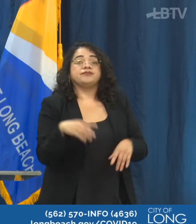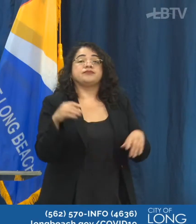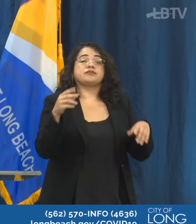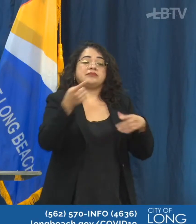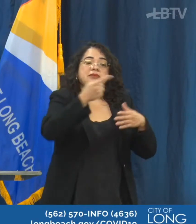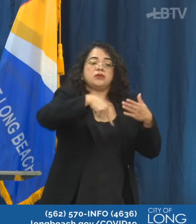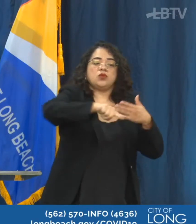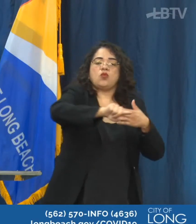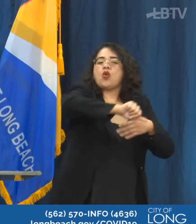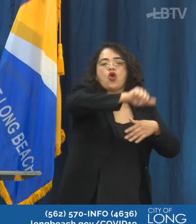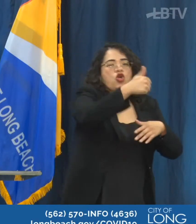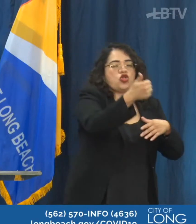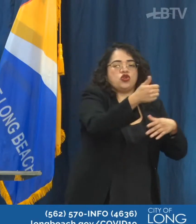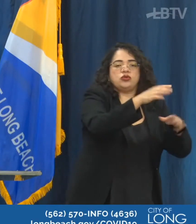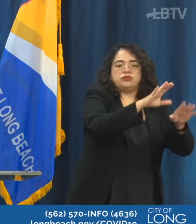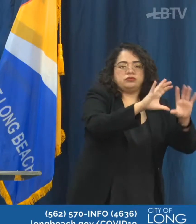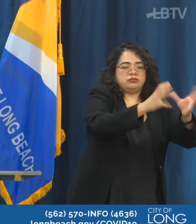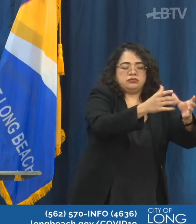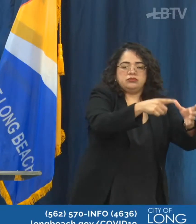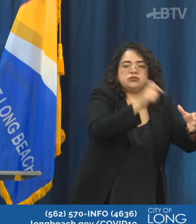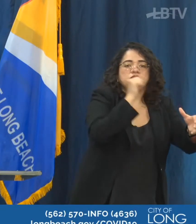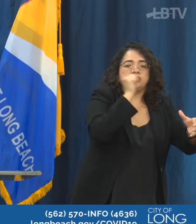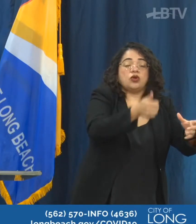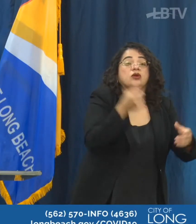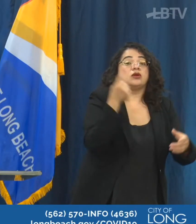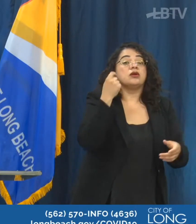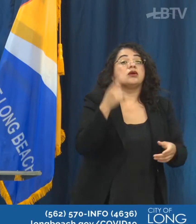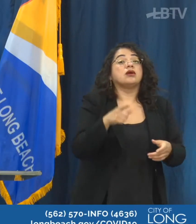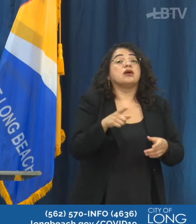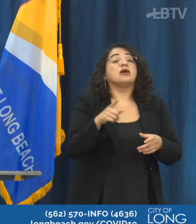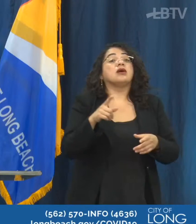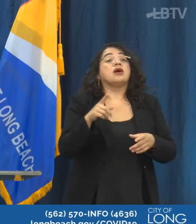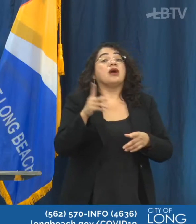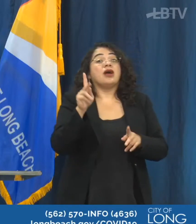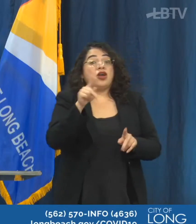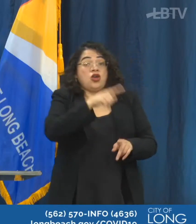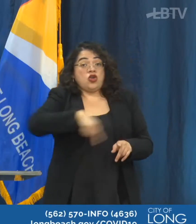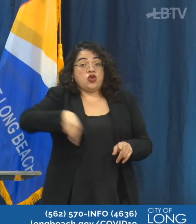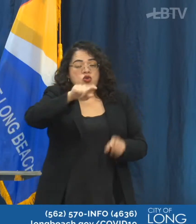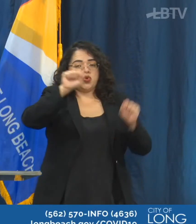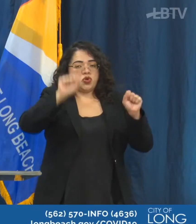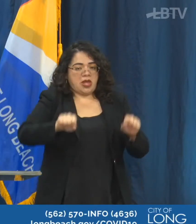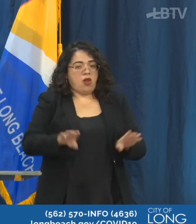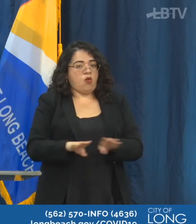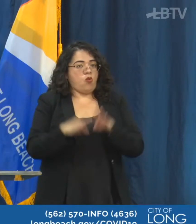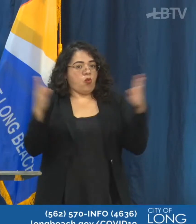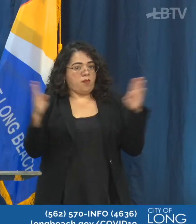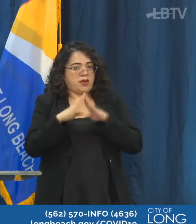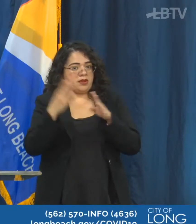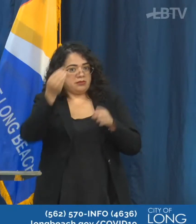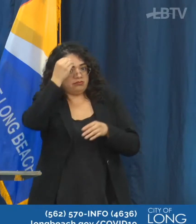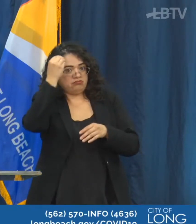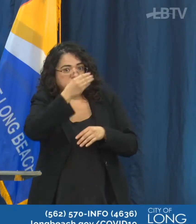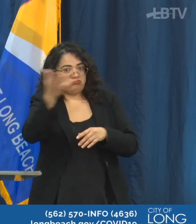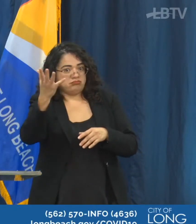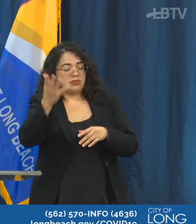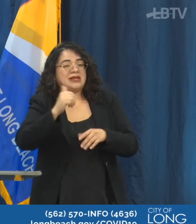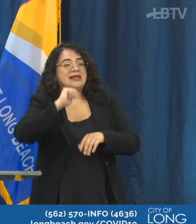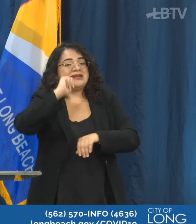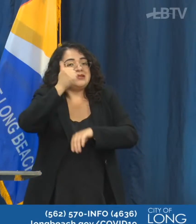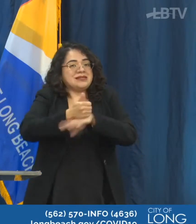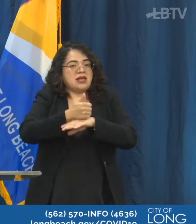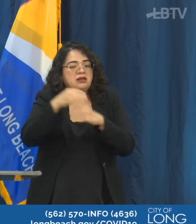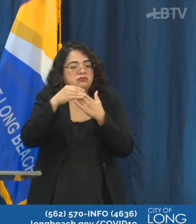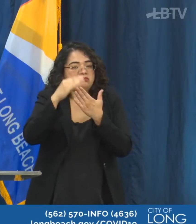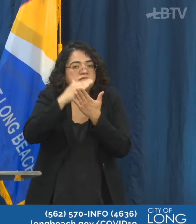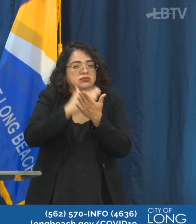and organizations can resume operations tomorrow, it does not mean that they should feel confident. They have to be make sure that they can implement the